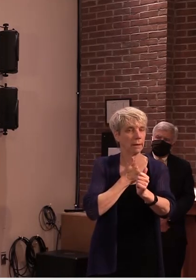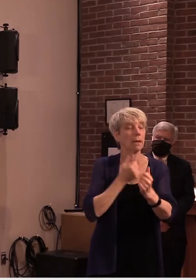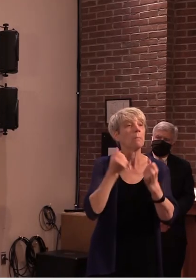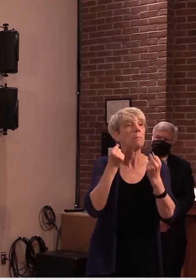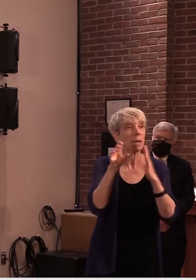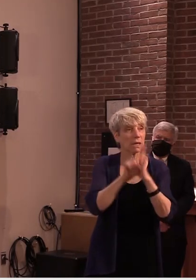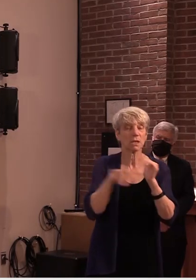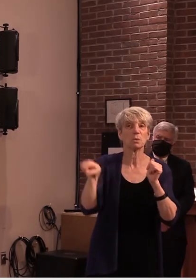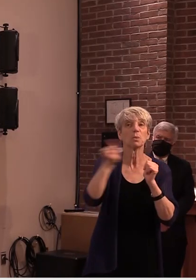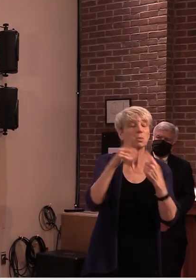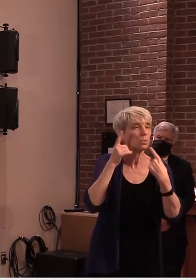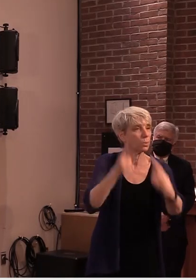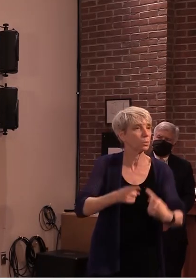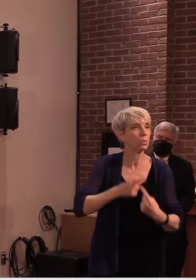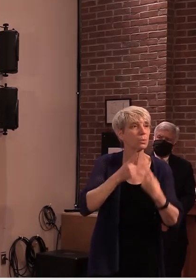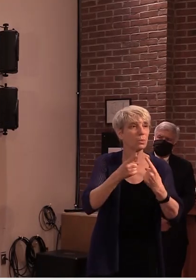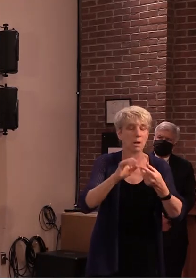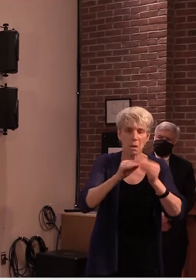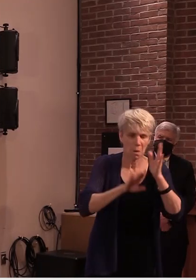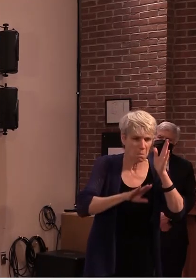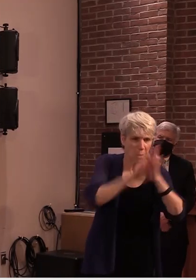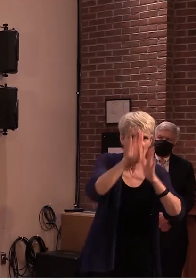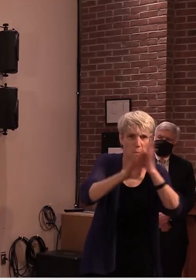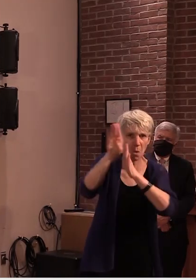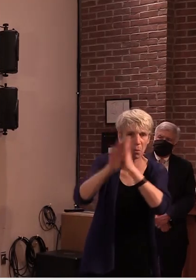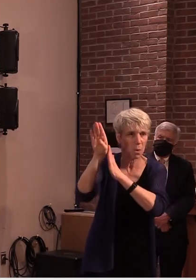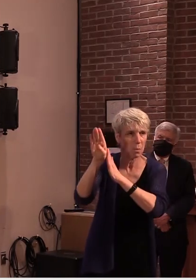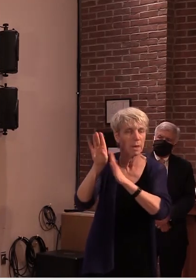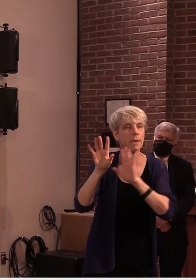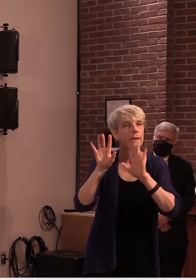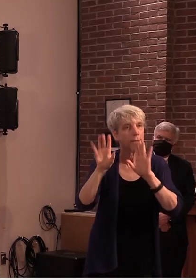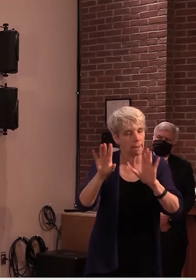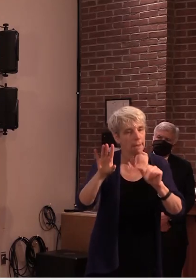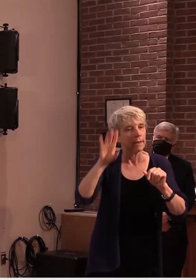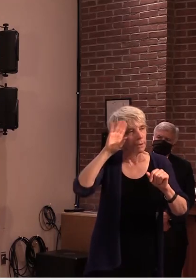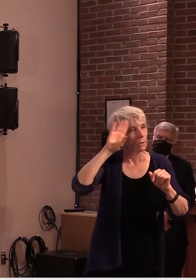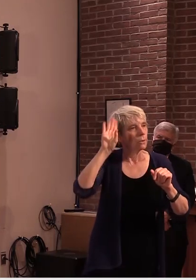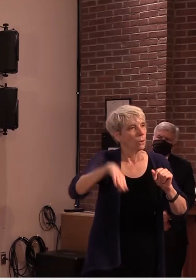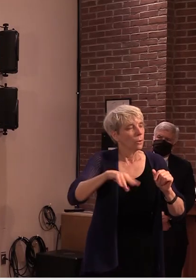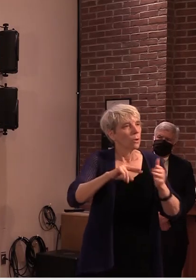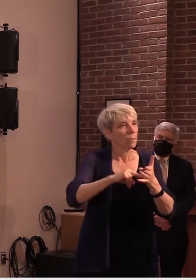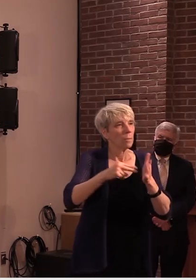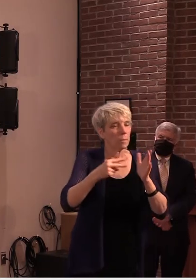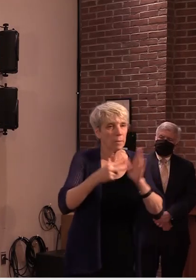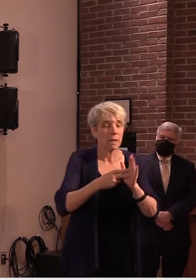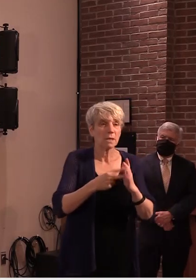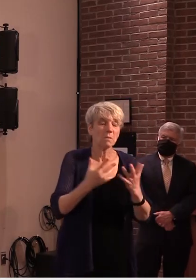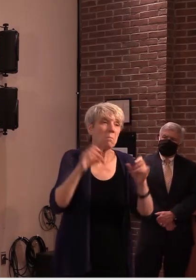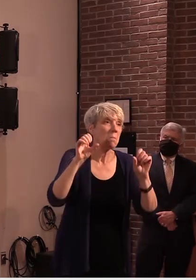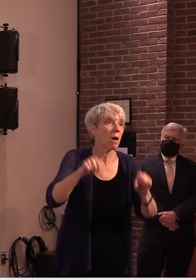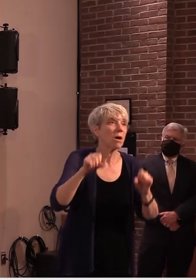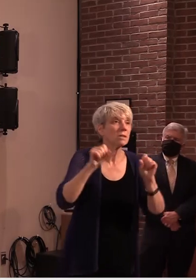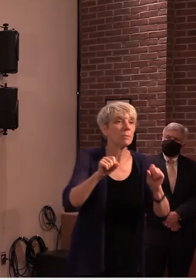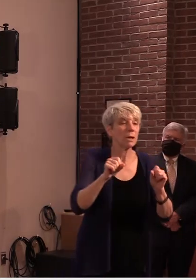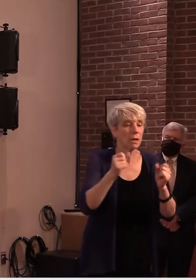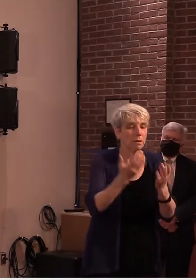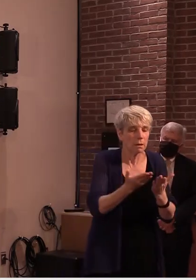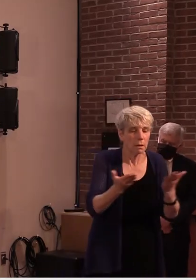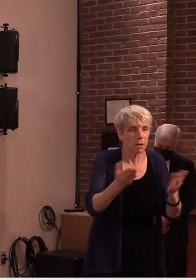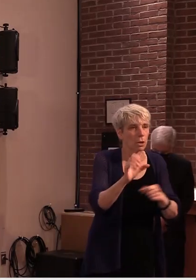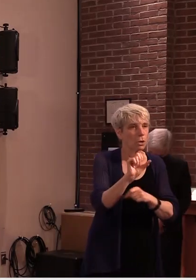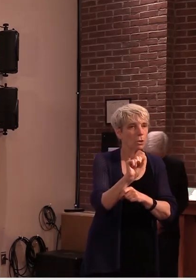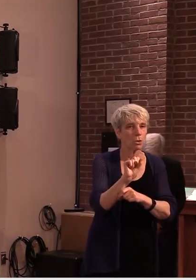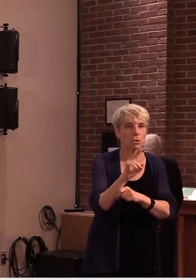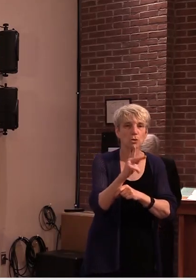with the resurgence of cases we can expect possibly predict a slowdown or shortage of the supplies